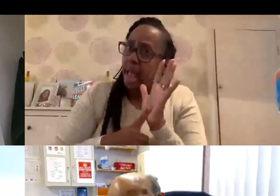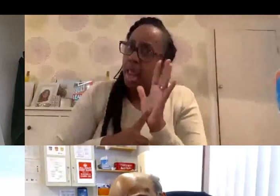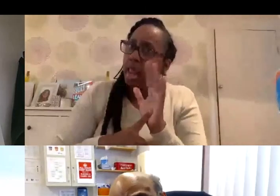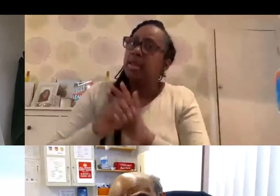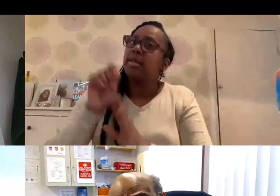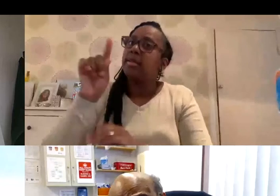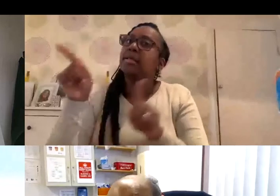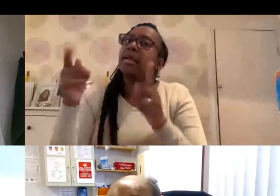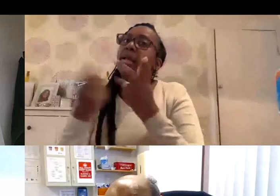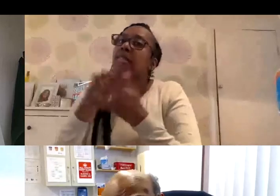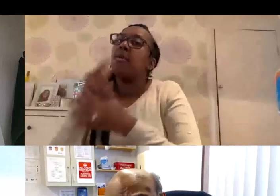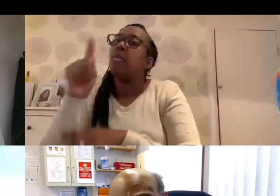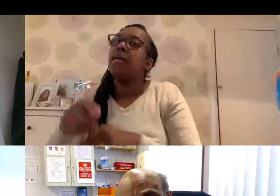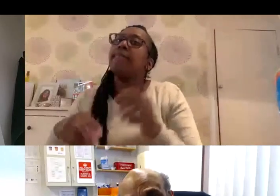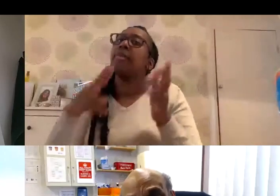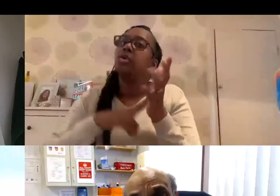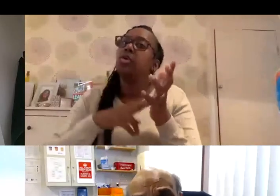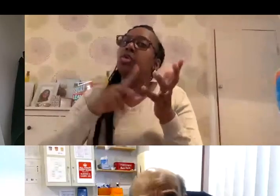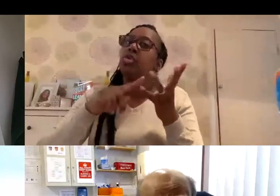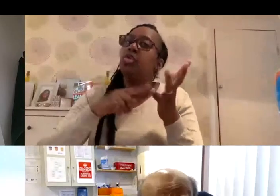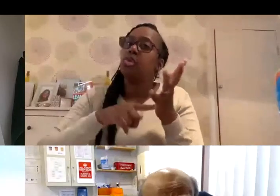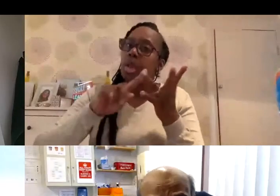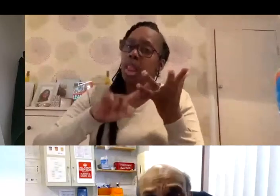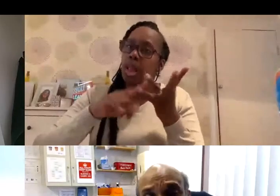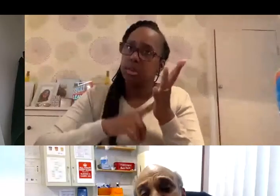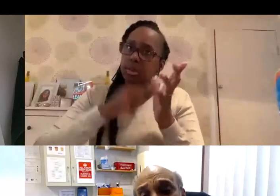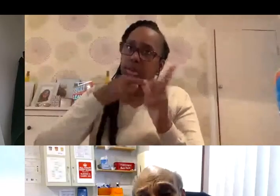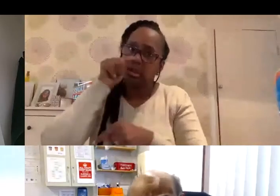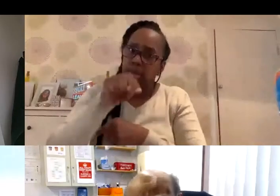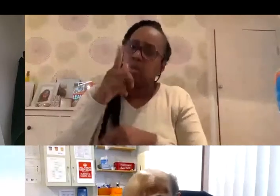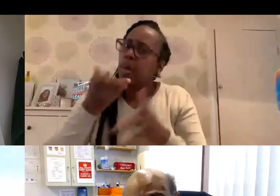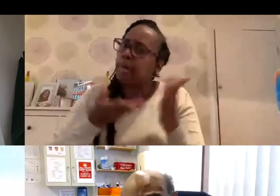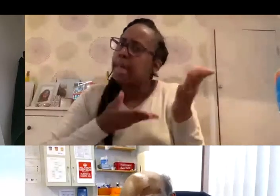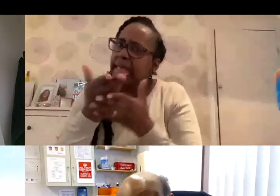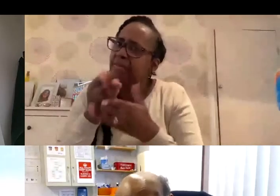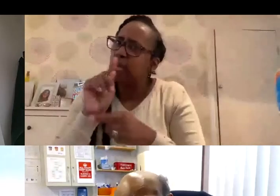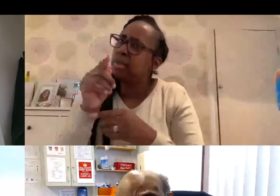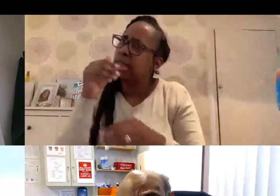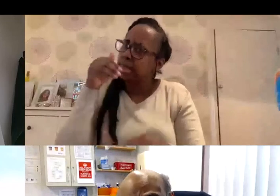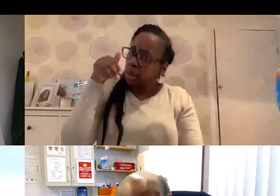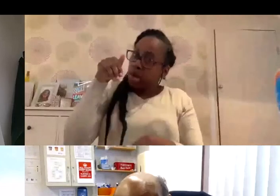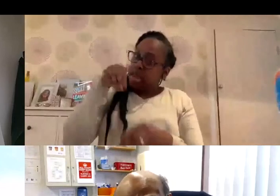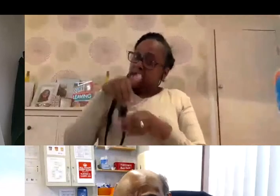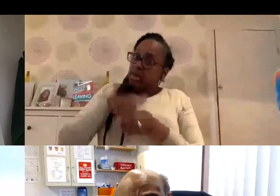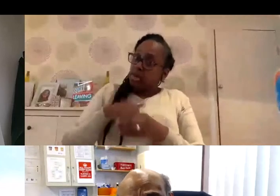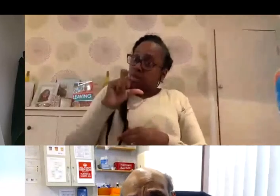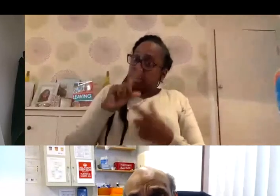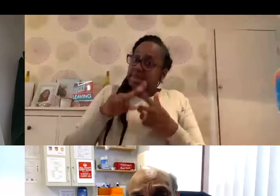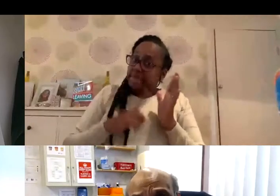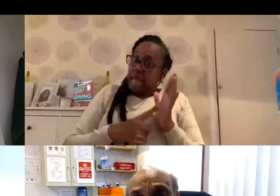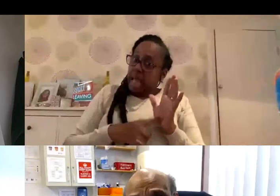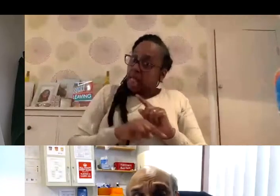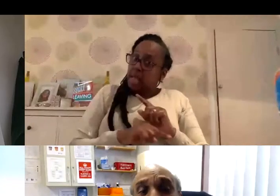nucleus and the DNA lives in the nucleus. So, what we give you doesn't enter the cell, doesn't enter the nucleus, doesn't touch your